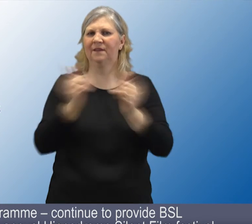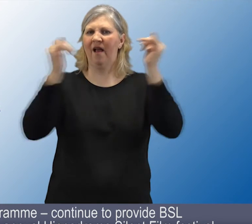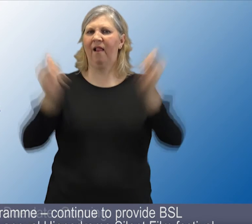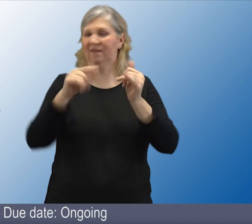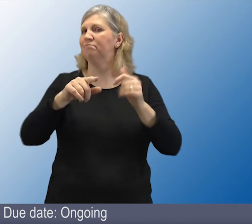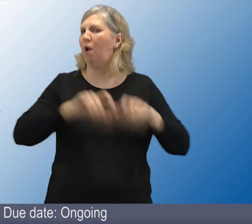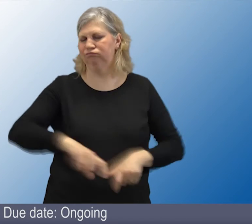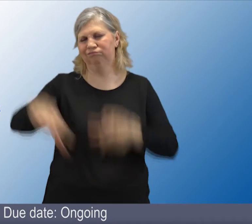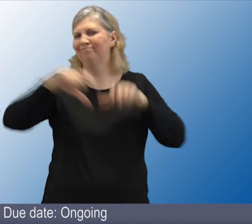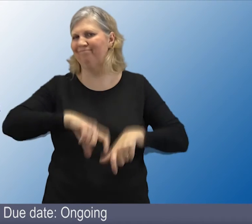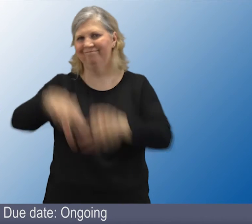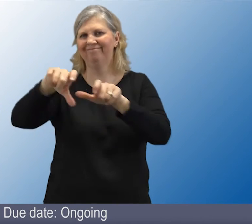31. date, ongoing.